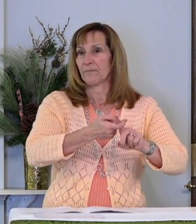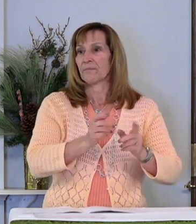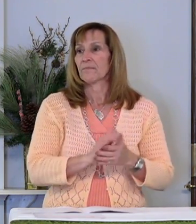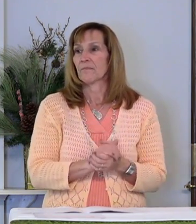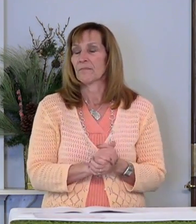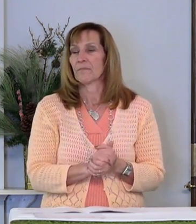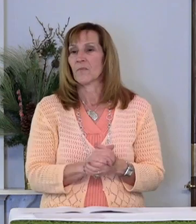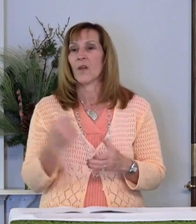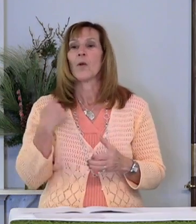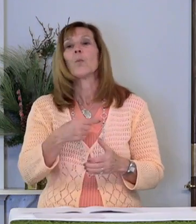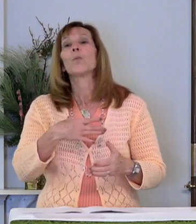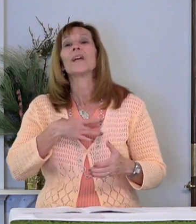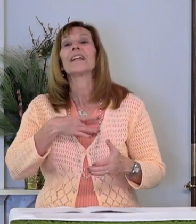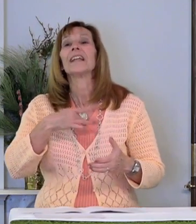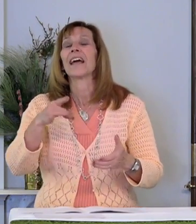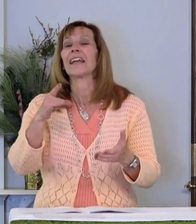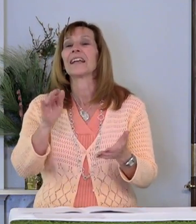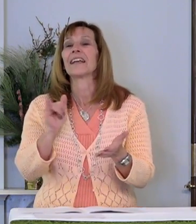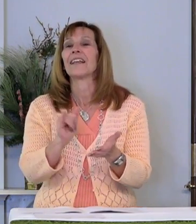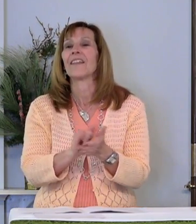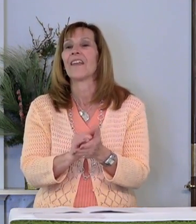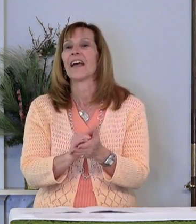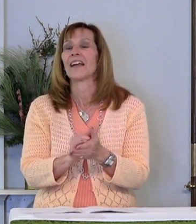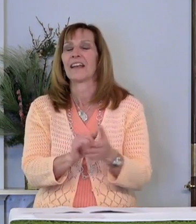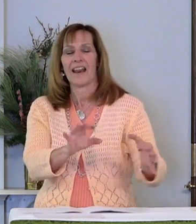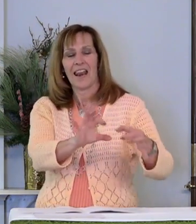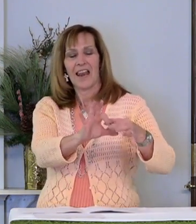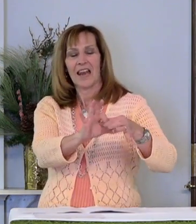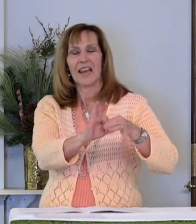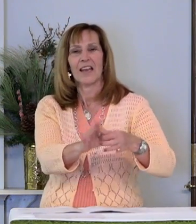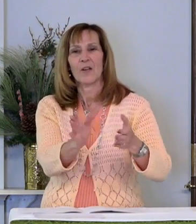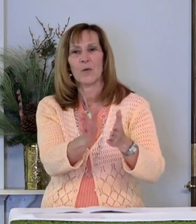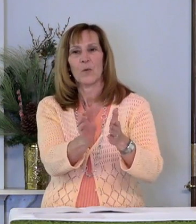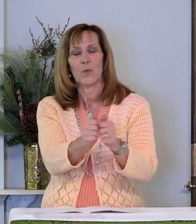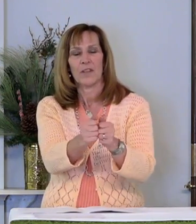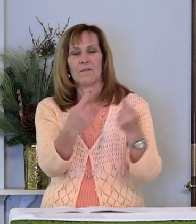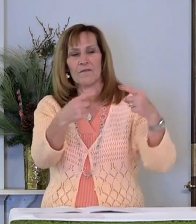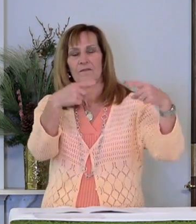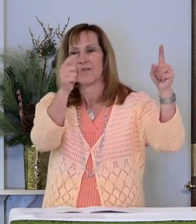We like that link with celebrity.